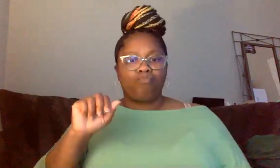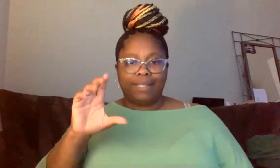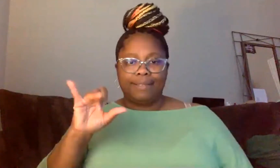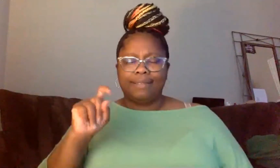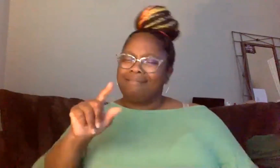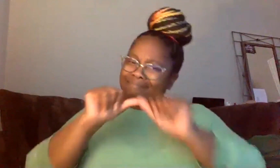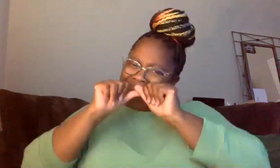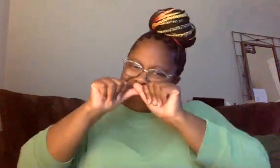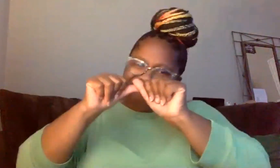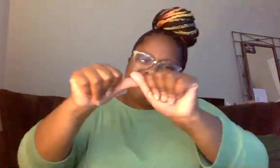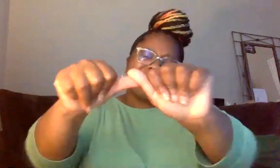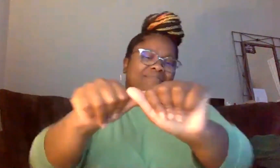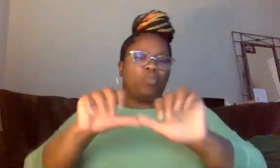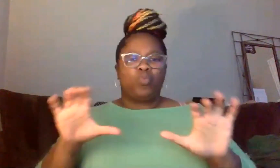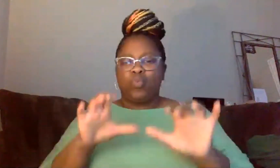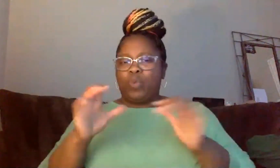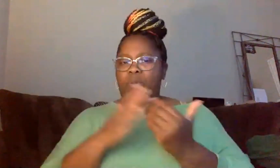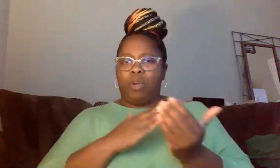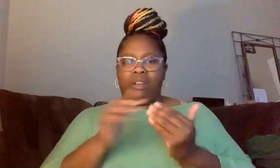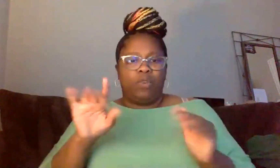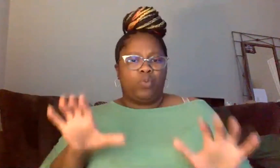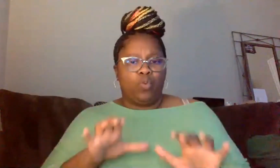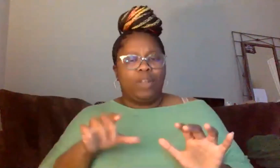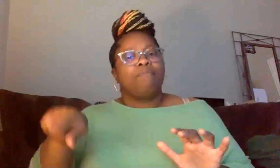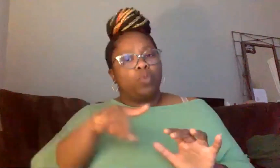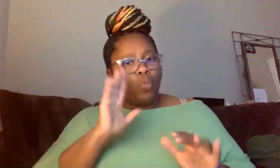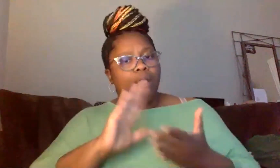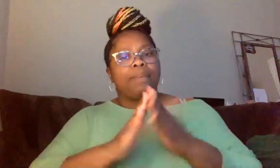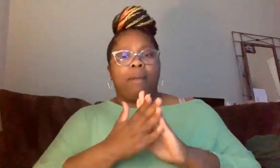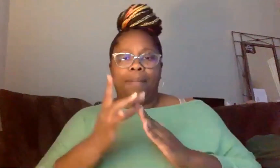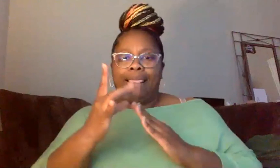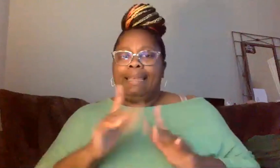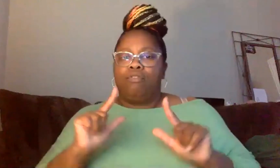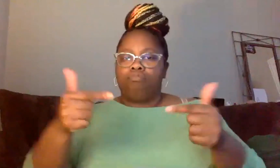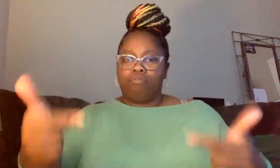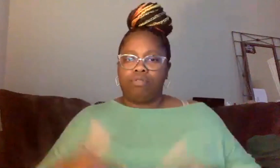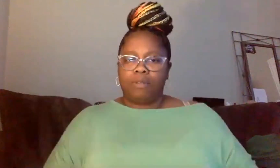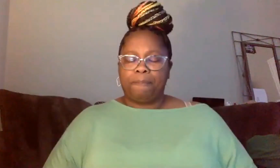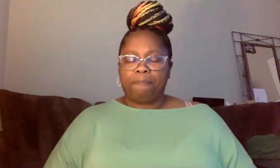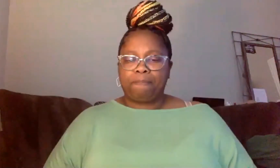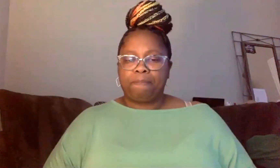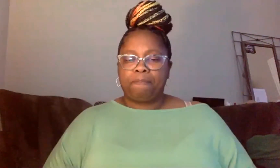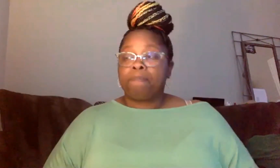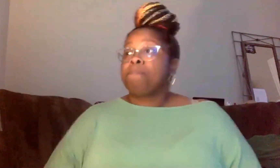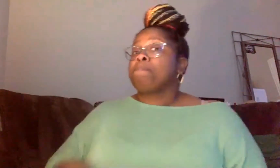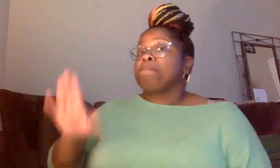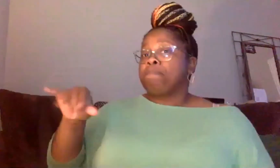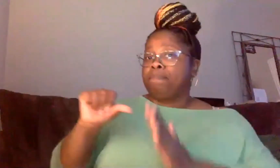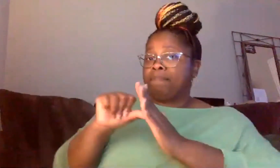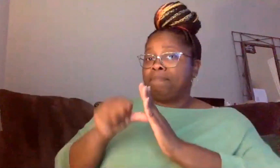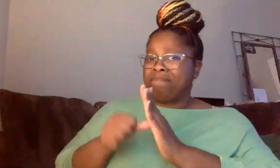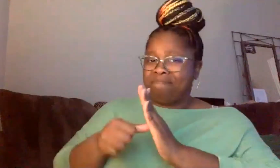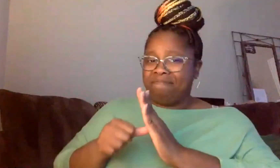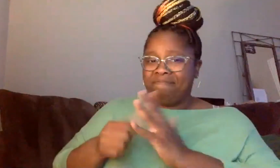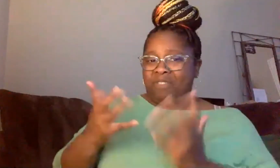And I honestly believe that you will be our leaders in the future. Sure. And just to underscore what you just said, you know,